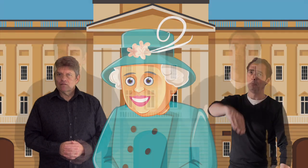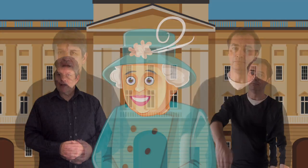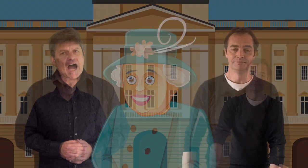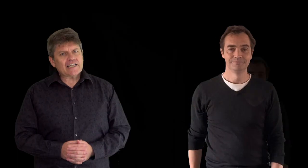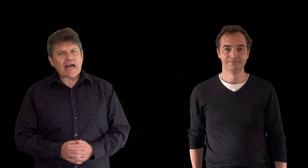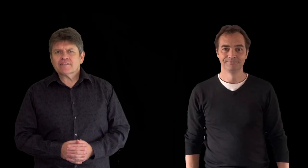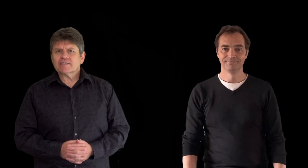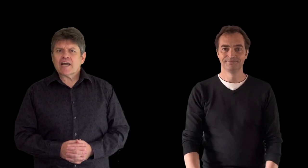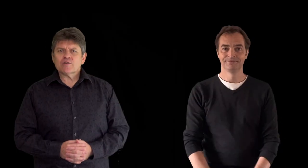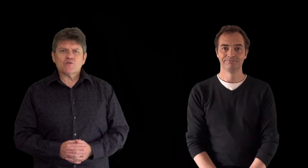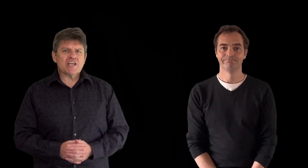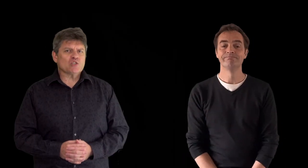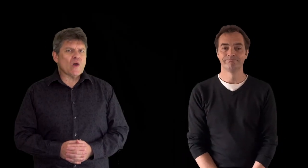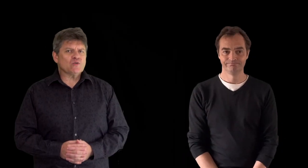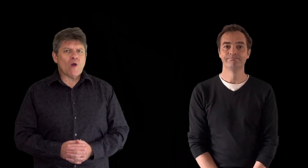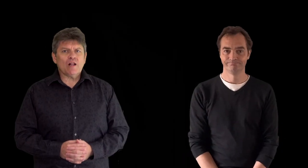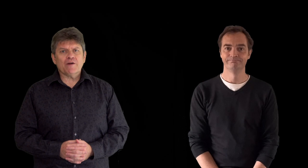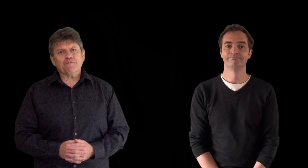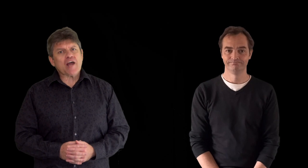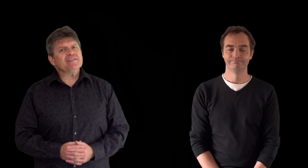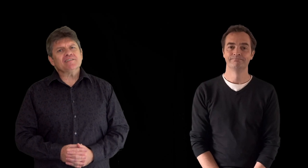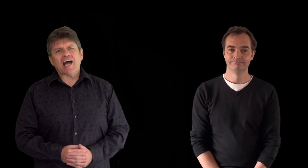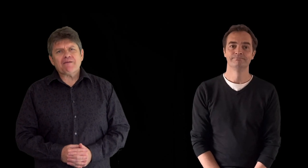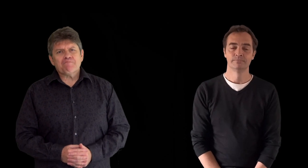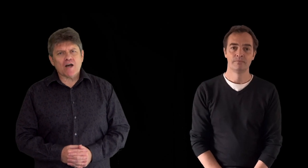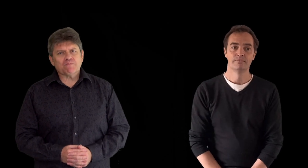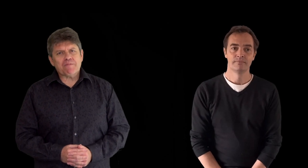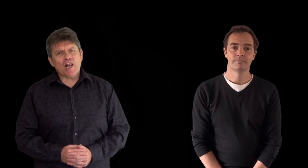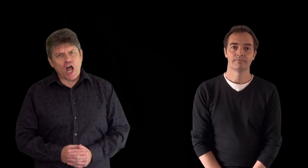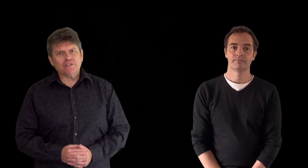I'd like to tell you things went well, but friends I must be blunt